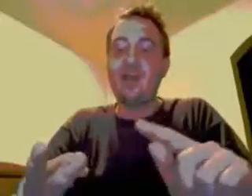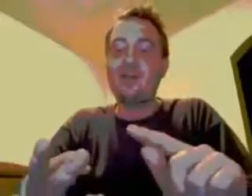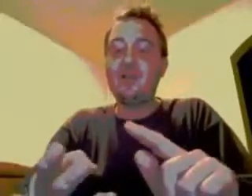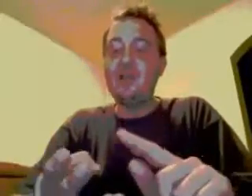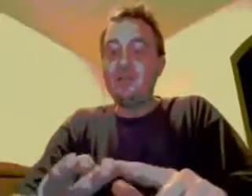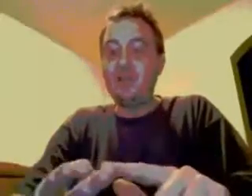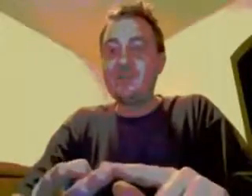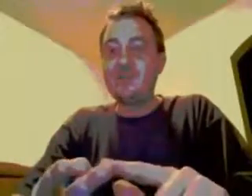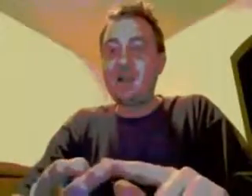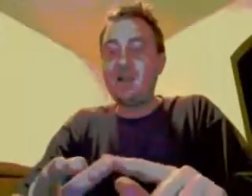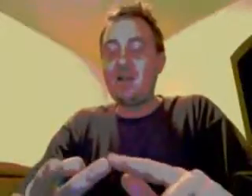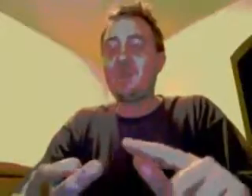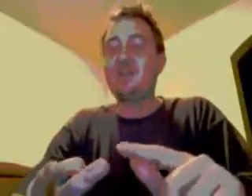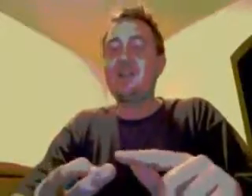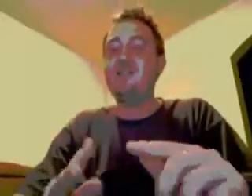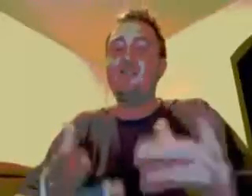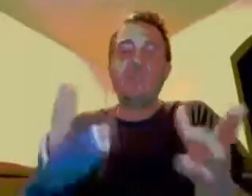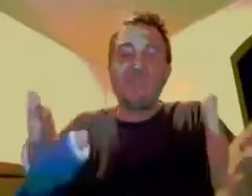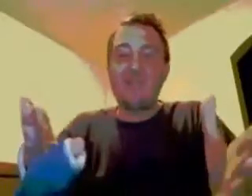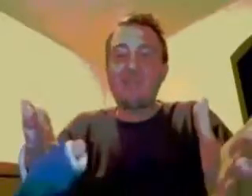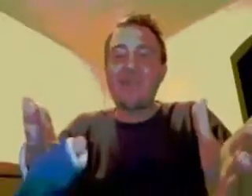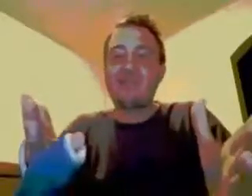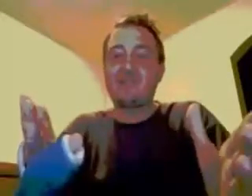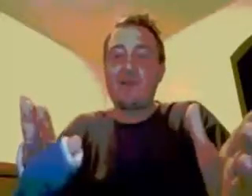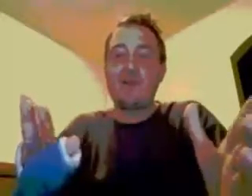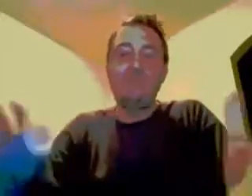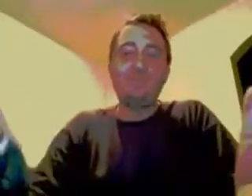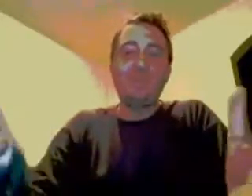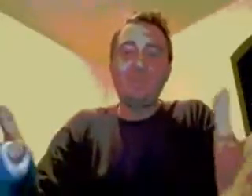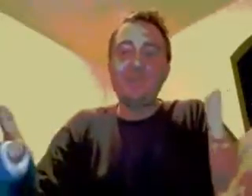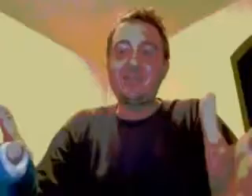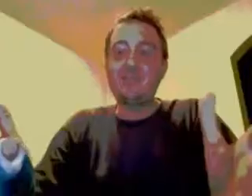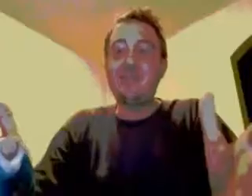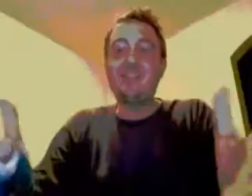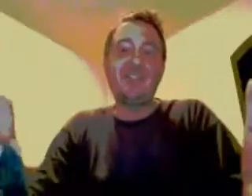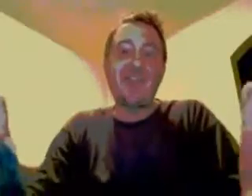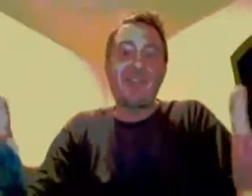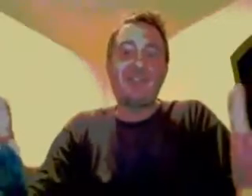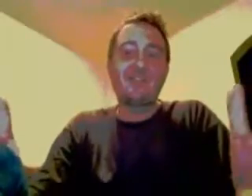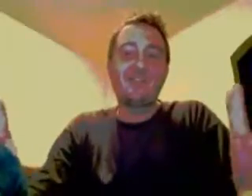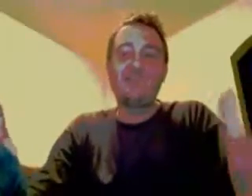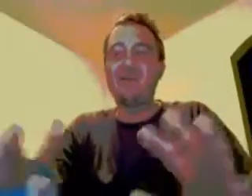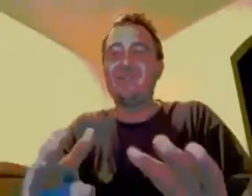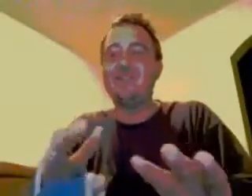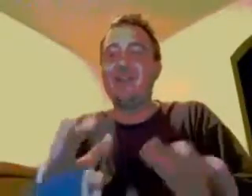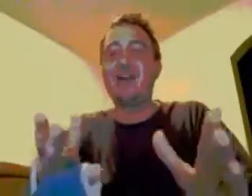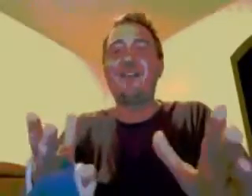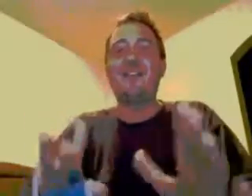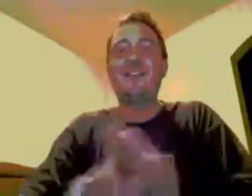College believes in climate change, wants to keep taxes low. She does seem like she cares, but I don't know.